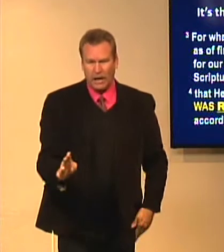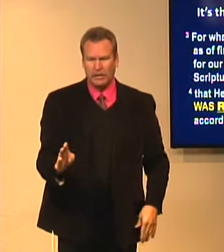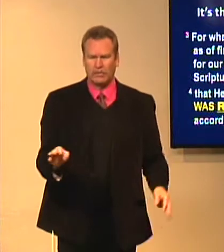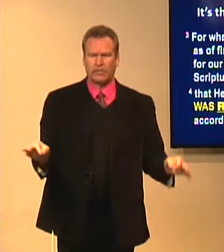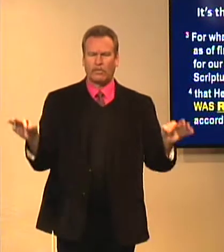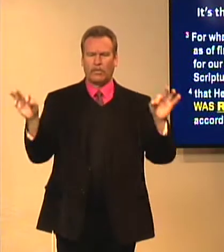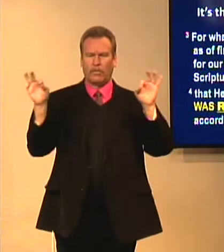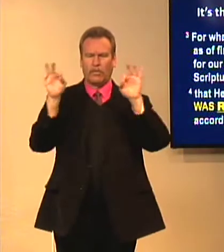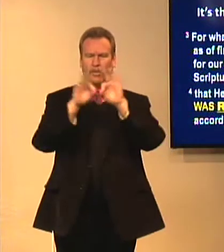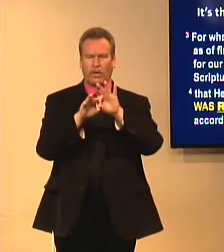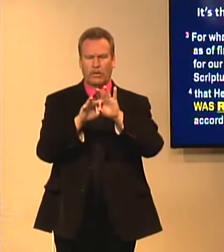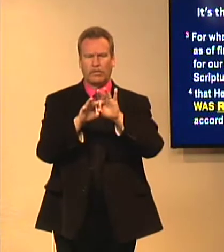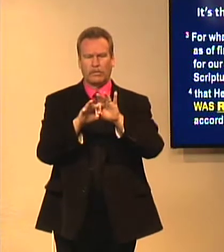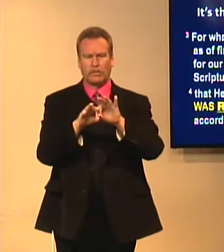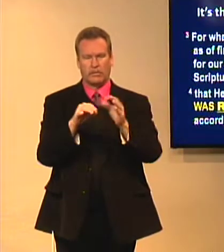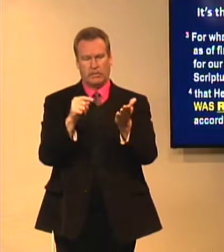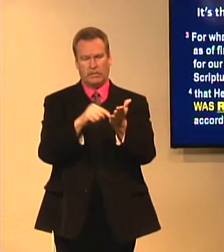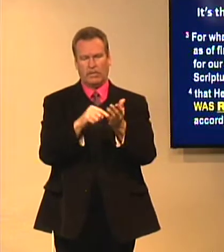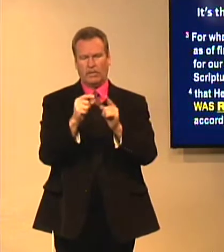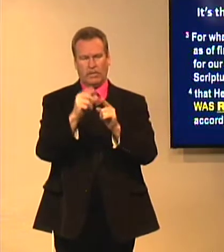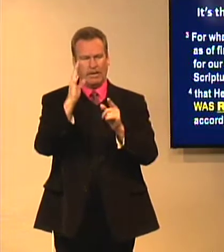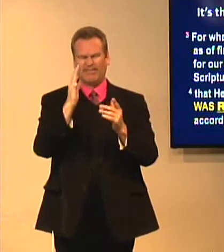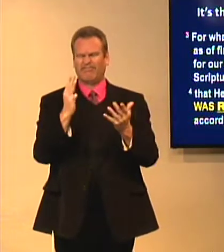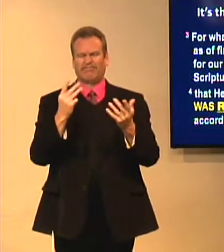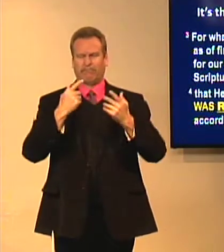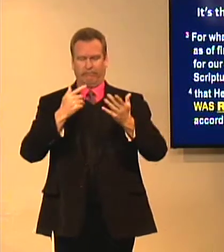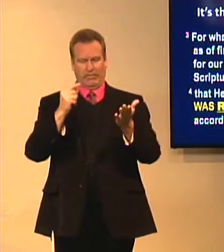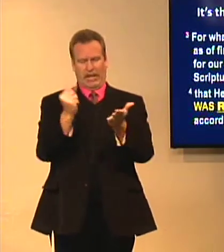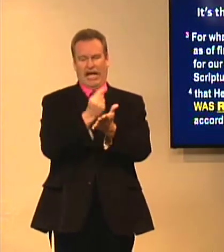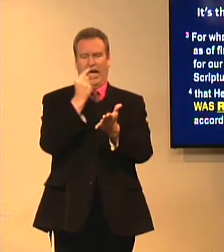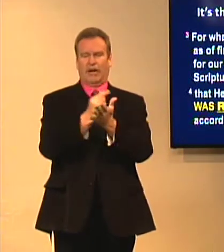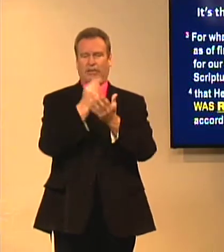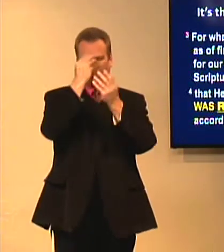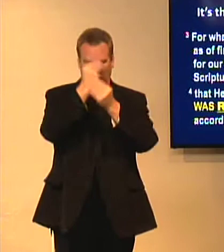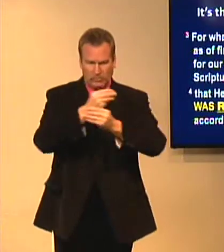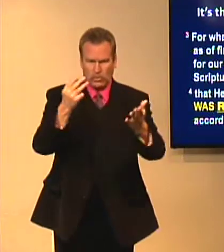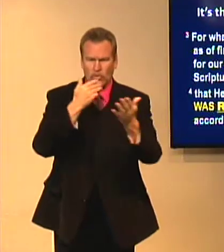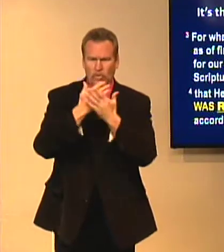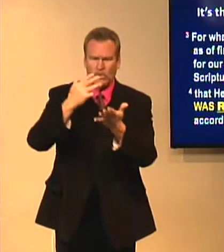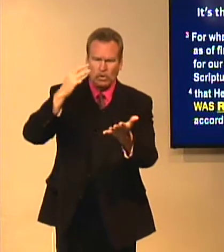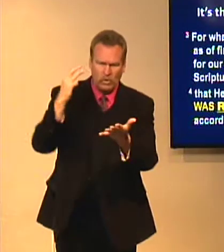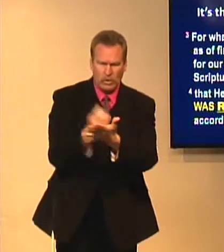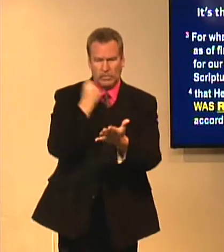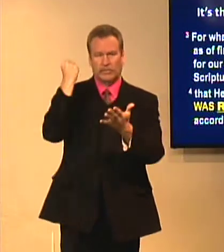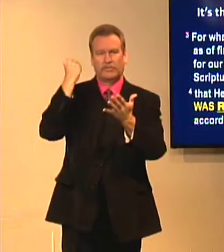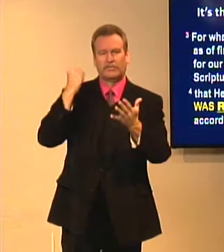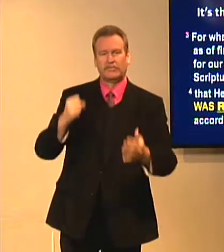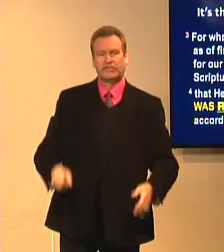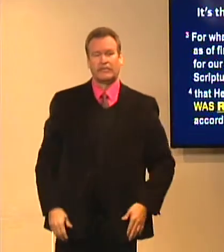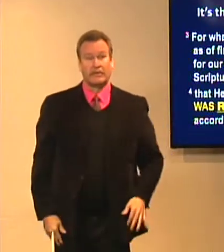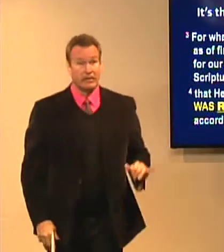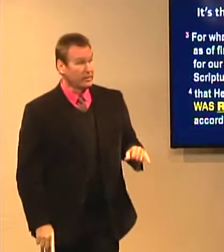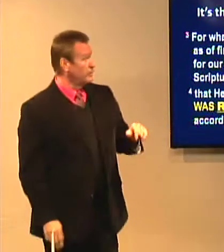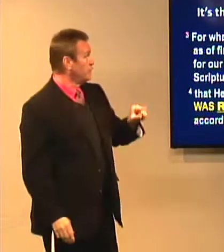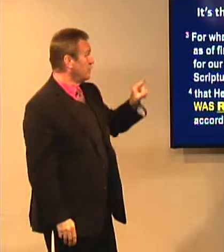to us. This is to take priority in our lives. This is the gospel, the good news that was preached to us.